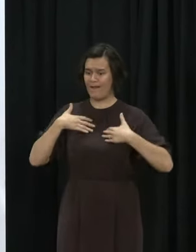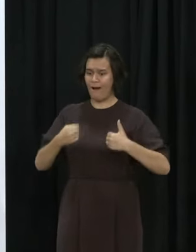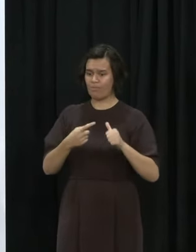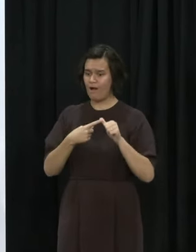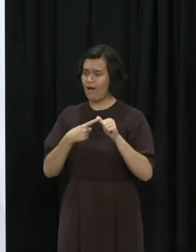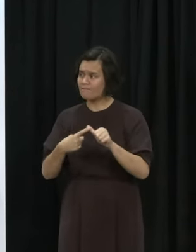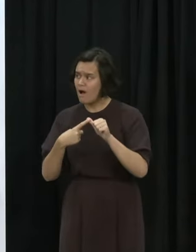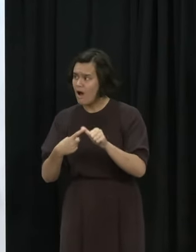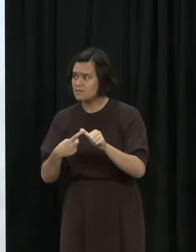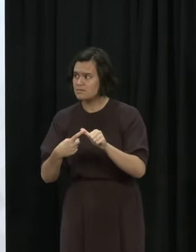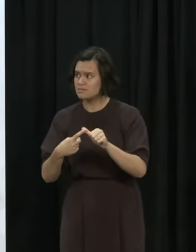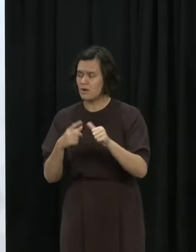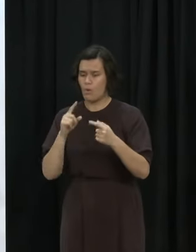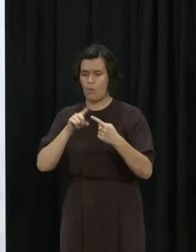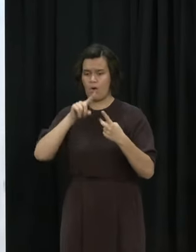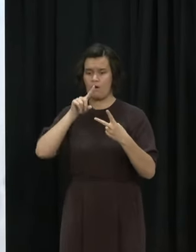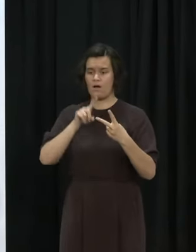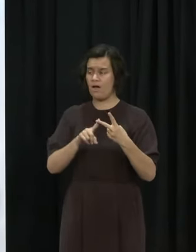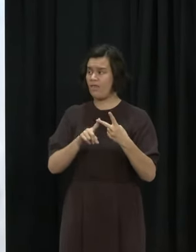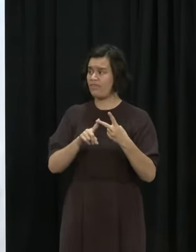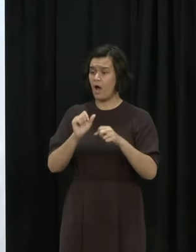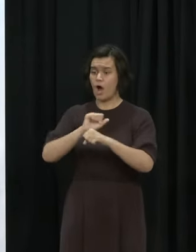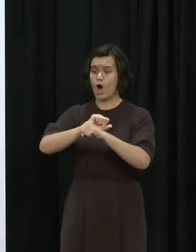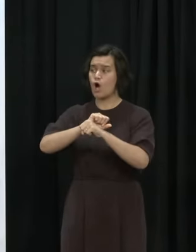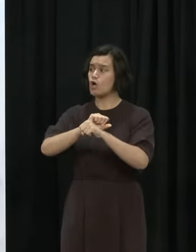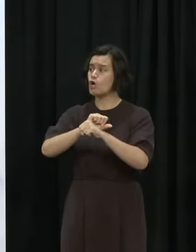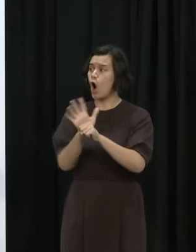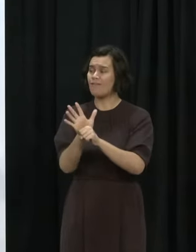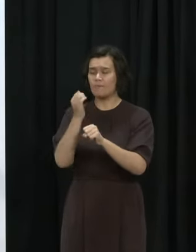likes of Te Ropu Sakaupapa Mate Uruta